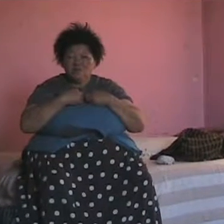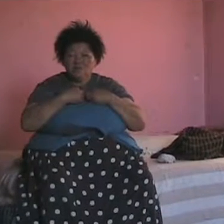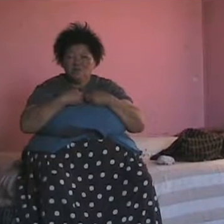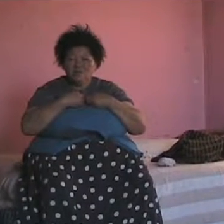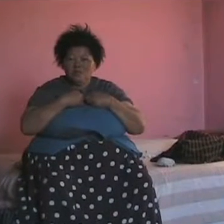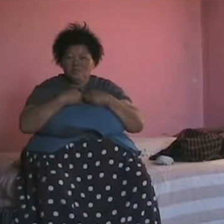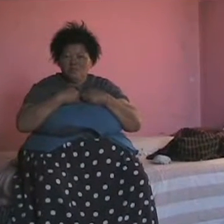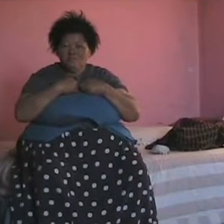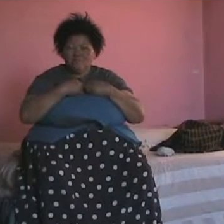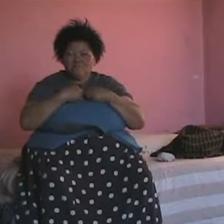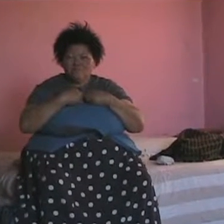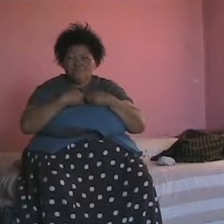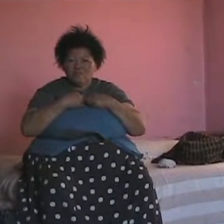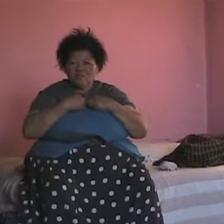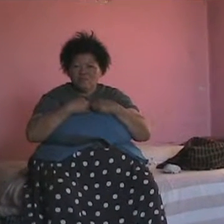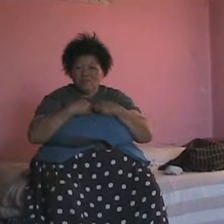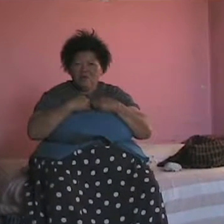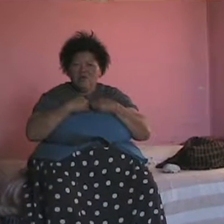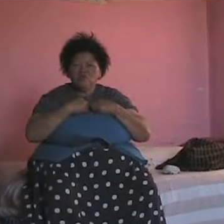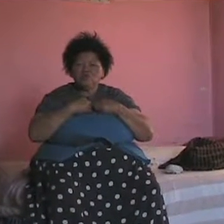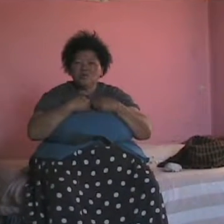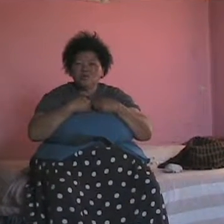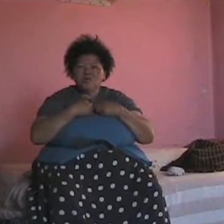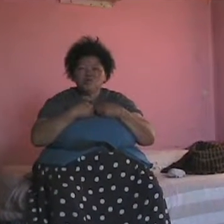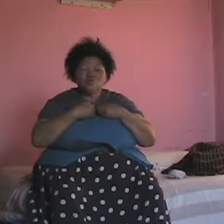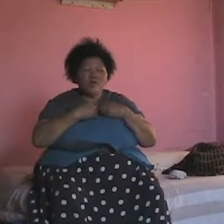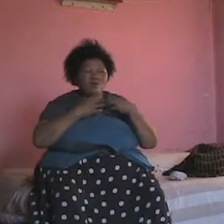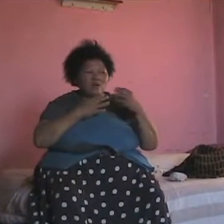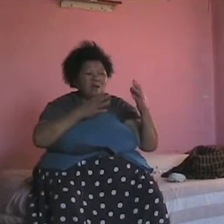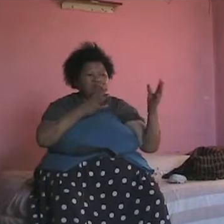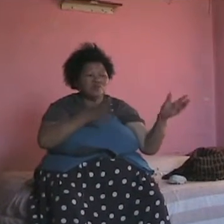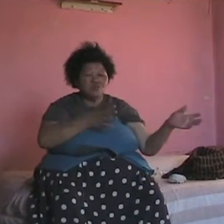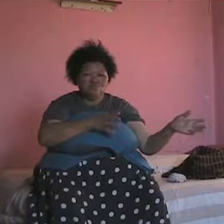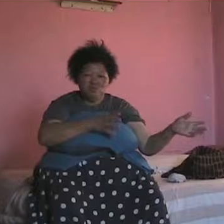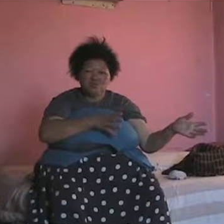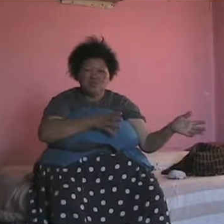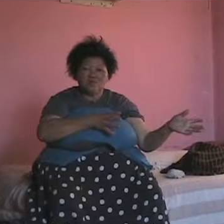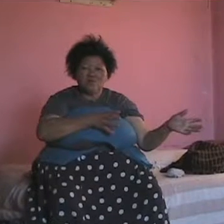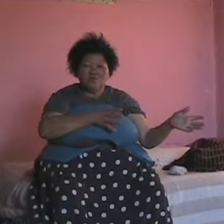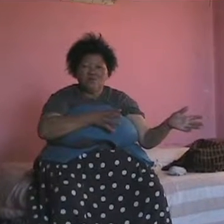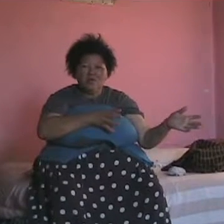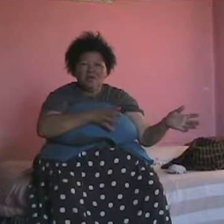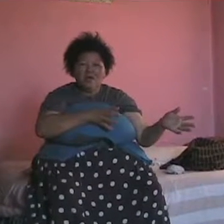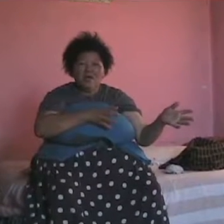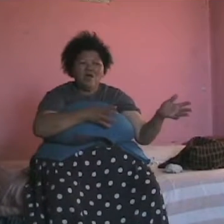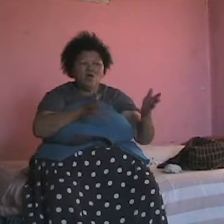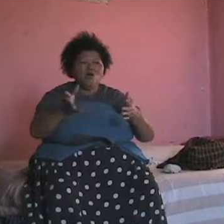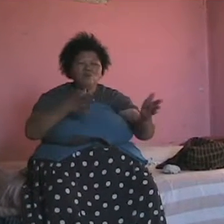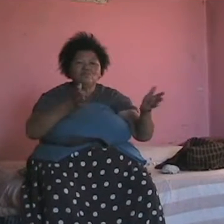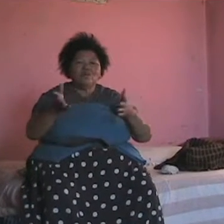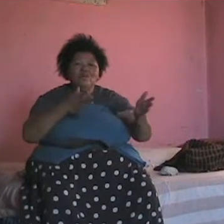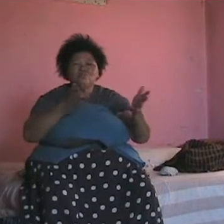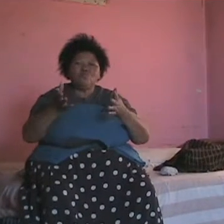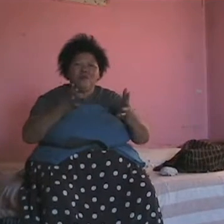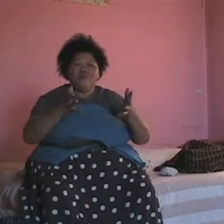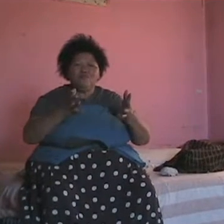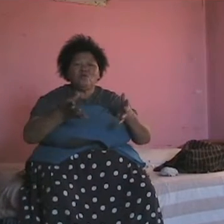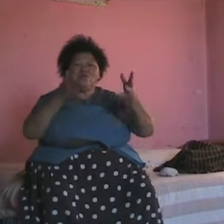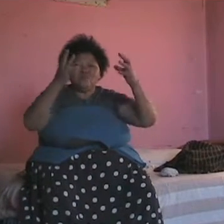you're such a beautiful person. It's not nice. That's why when I'm with these four children, I always want them to be happy. You know, they must